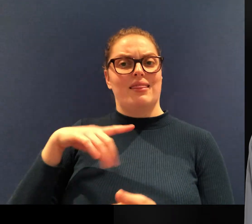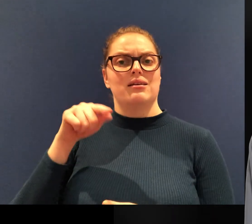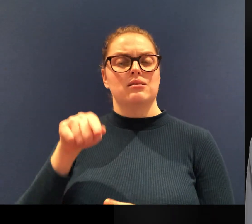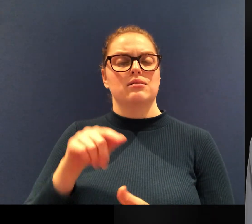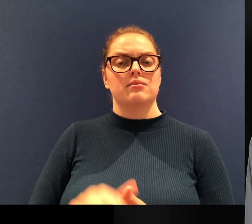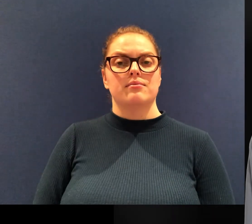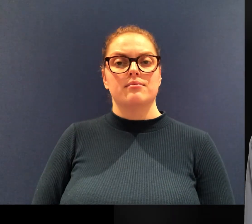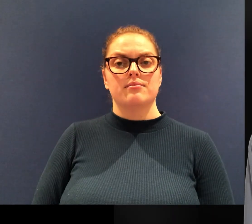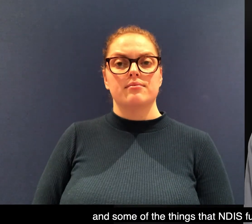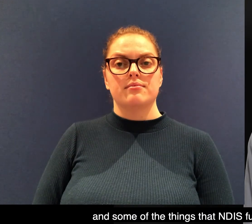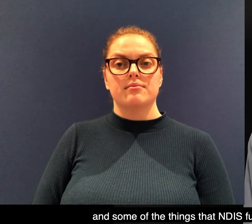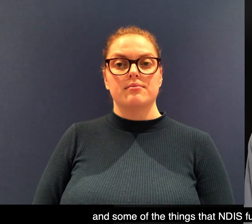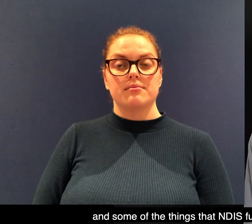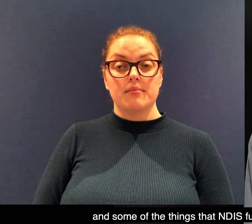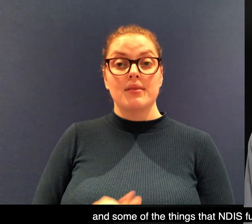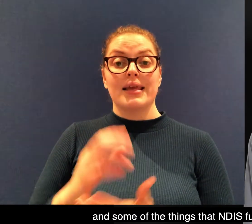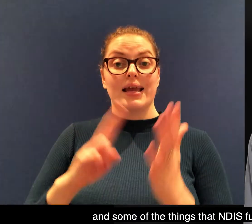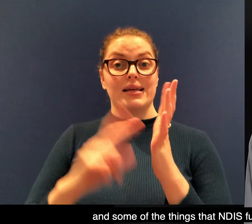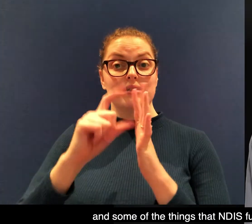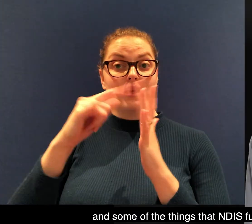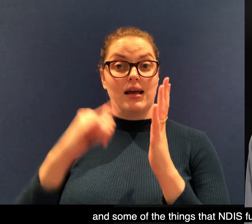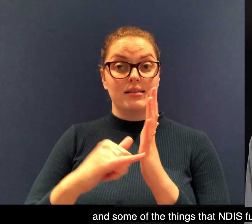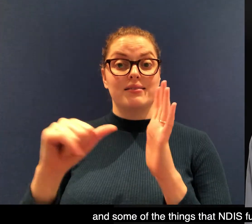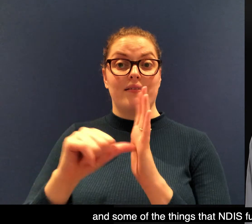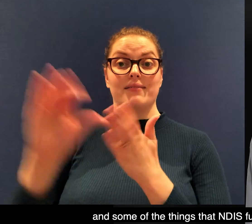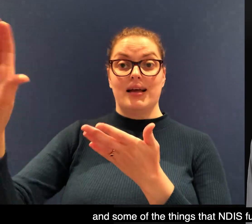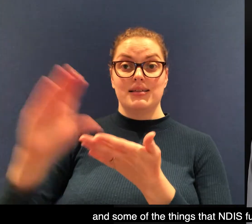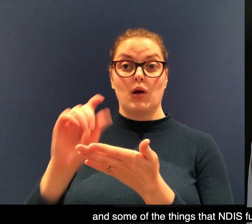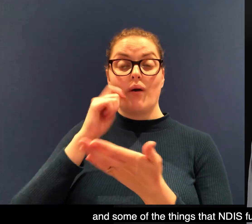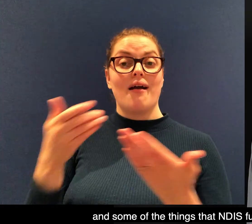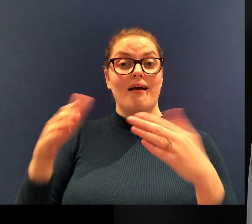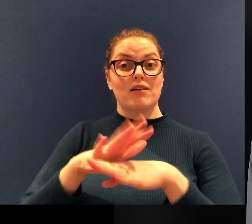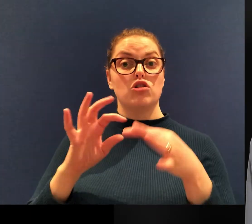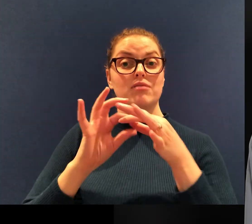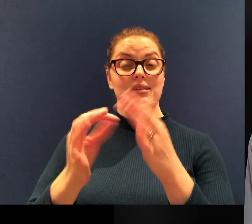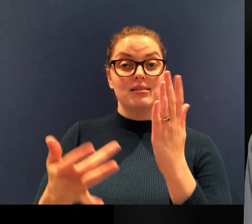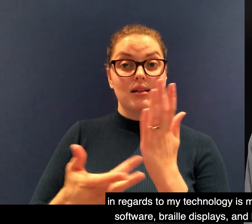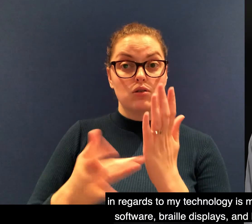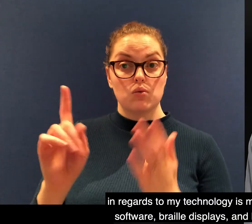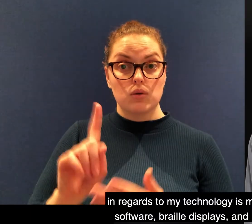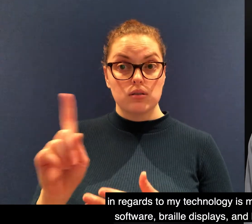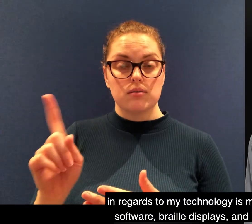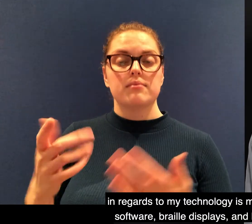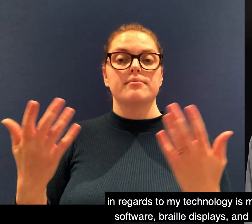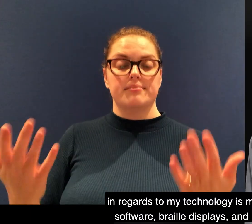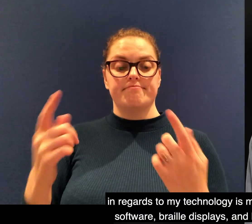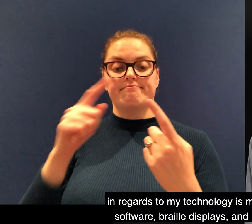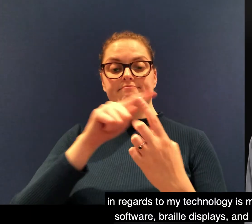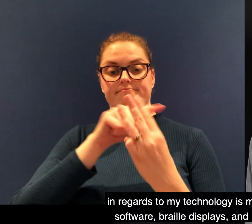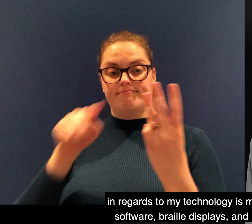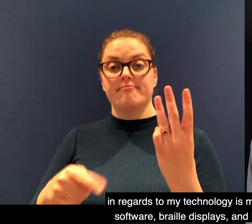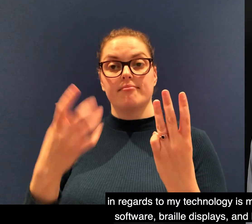and some of the things that NDIS funding helps me with in regards to my